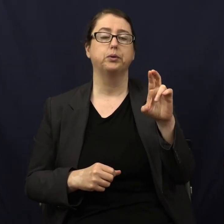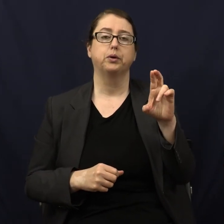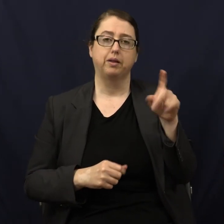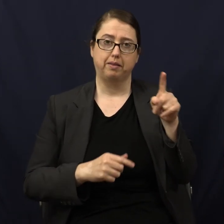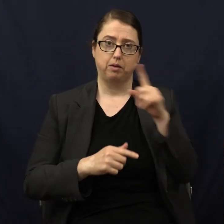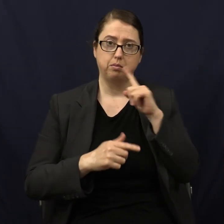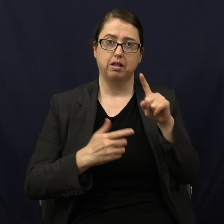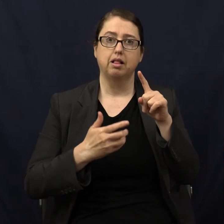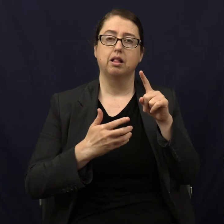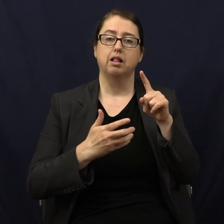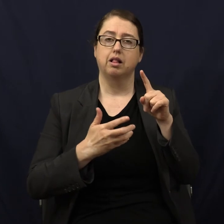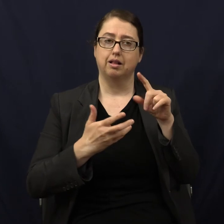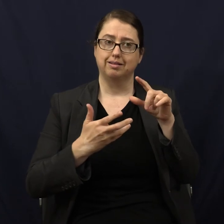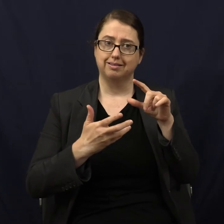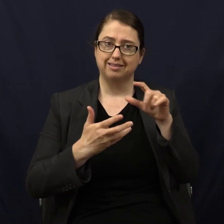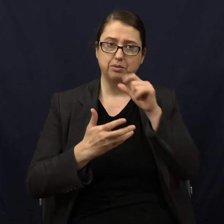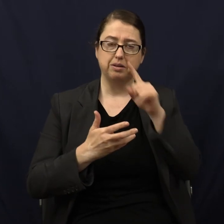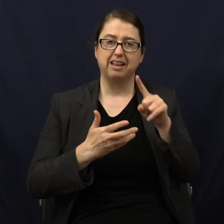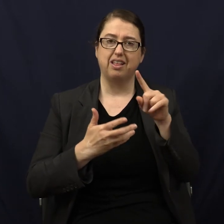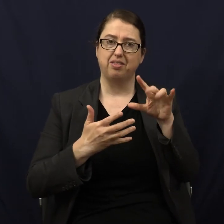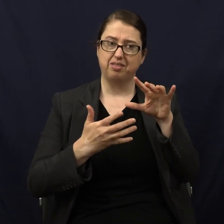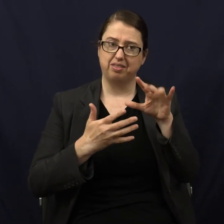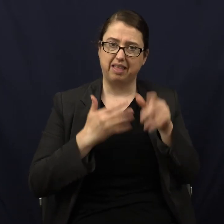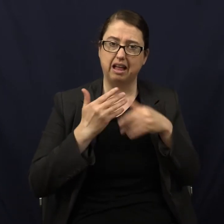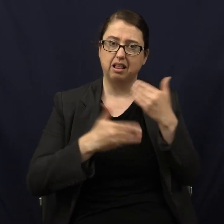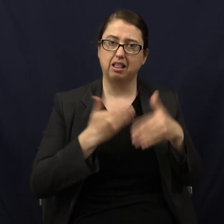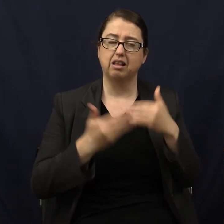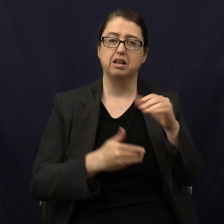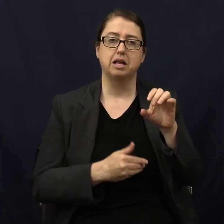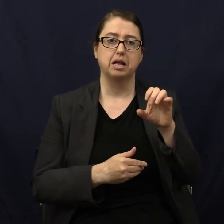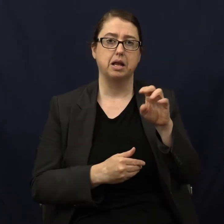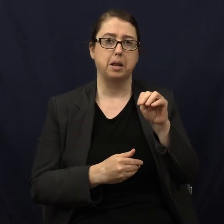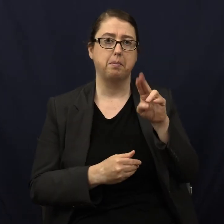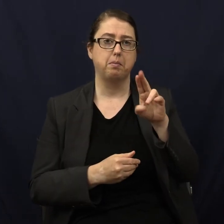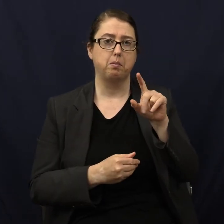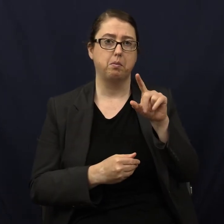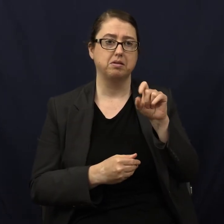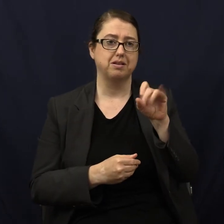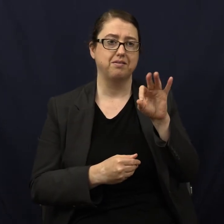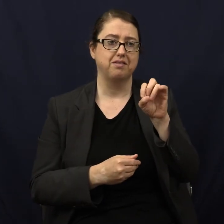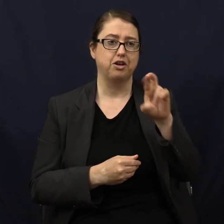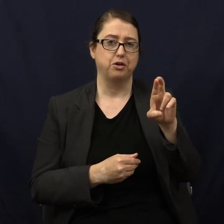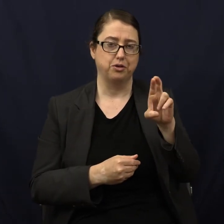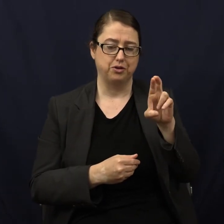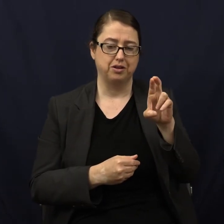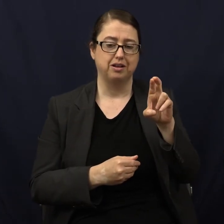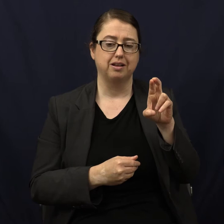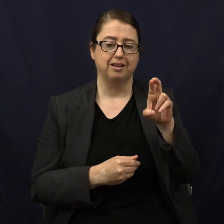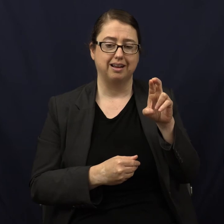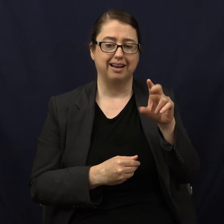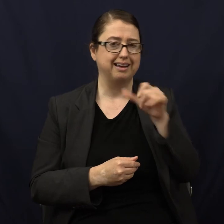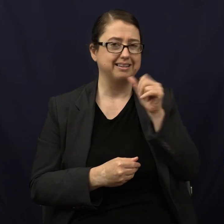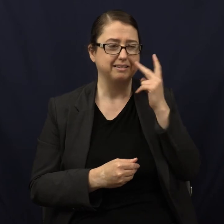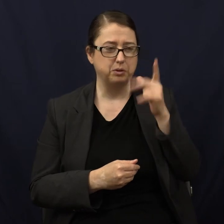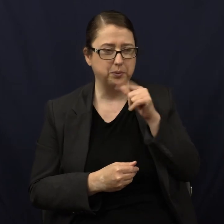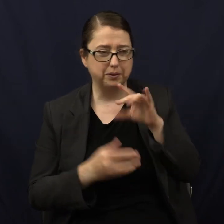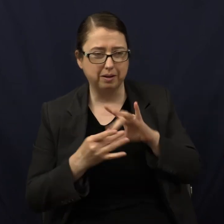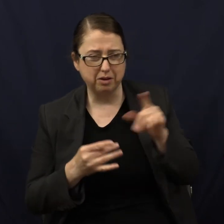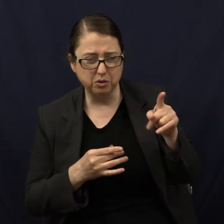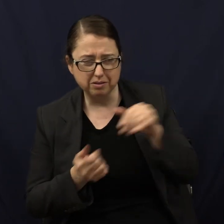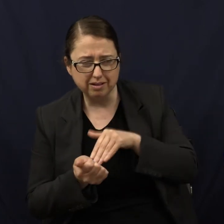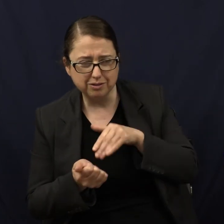Emulsifying fat. Wow. Not just digesting, emulsifying. Are you a physician? Who is that over there? I don't, I don't, I don't see who it was.